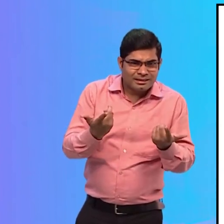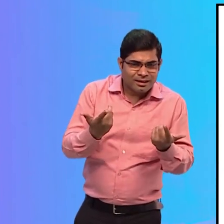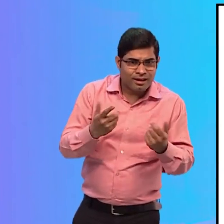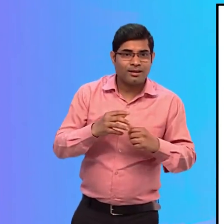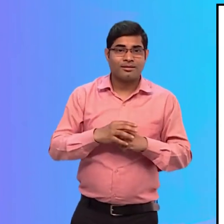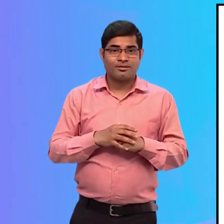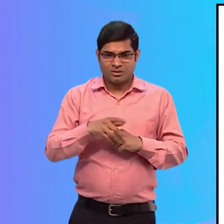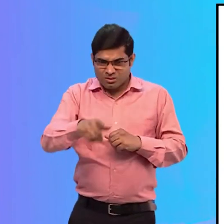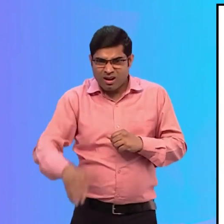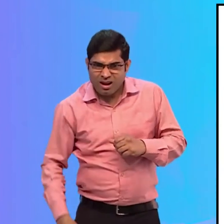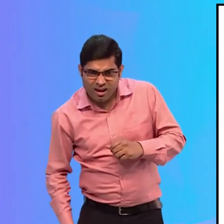Does your leg hurt?